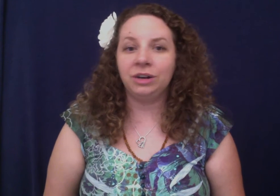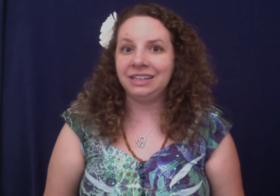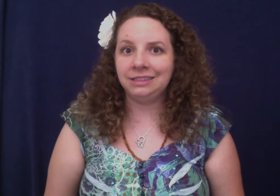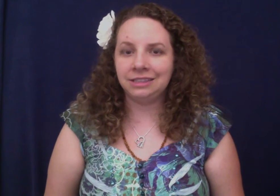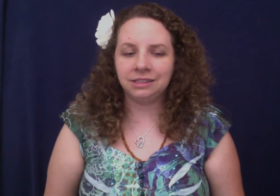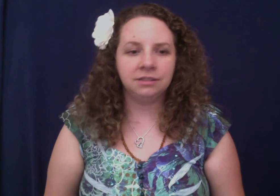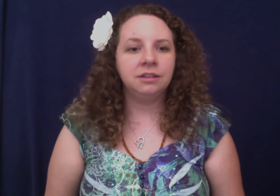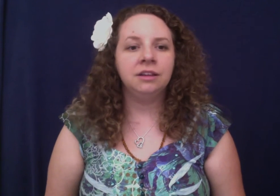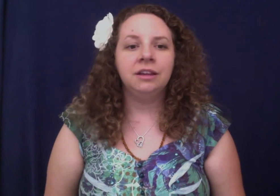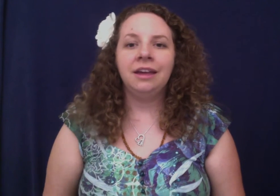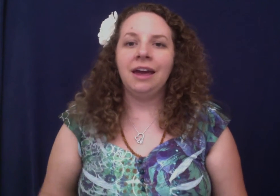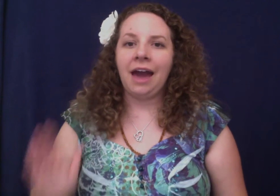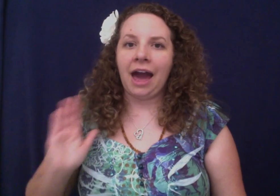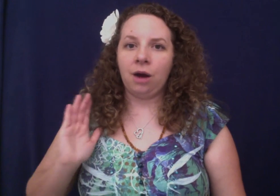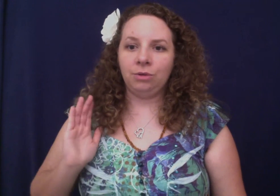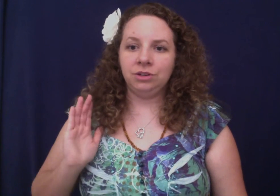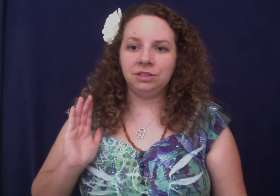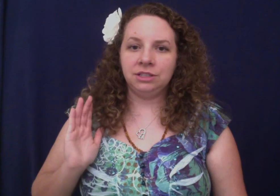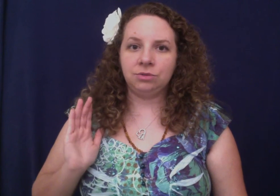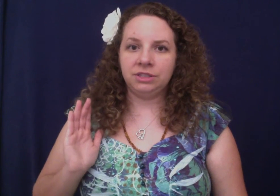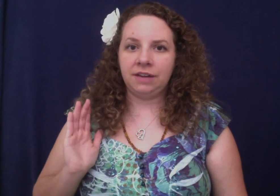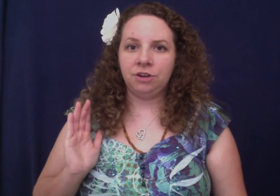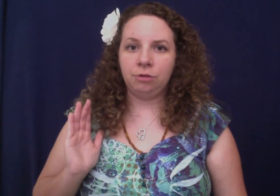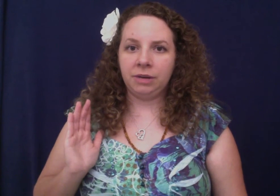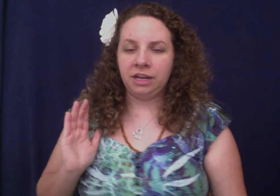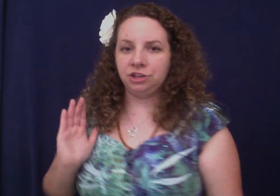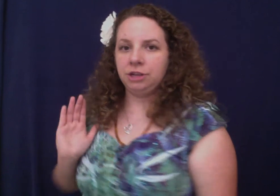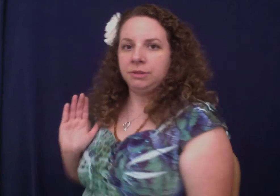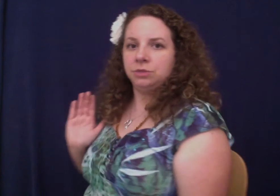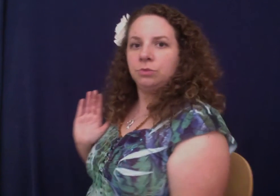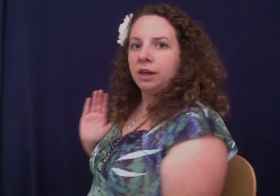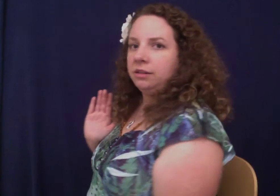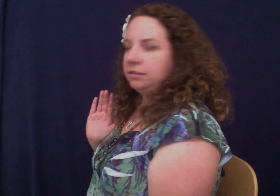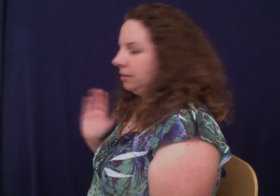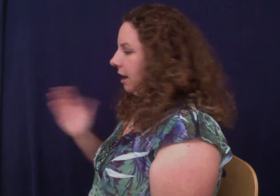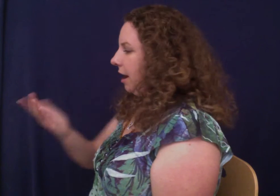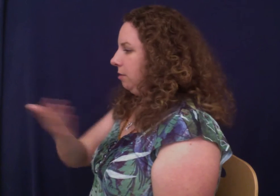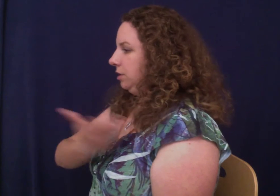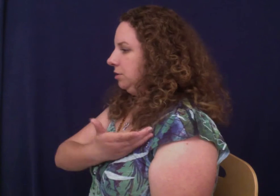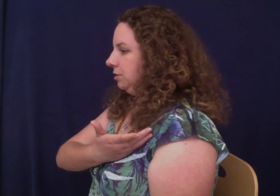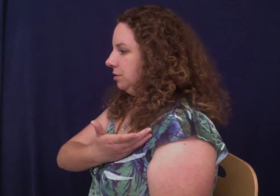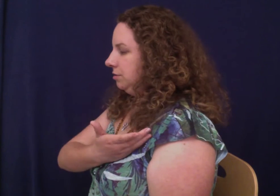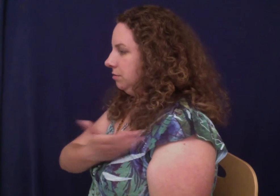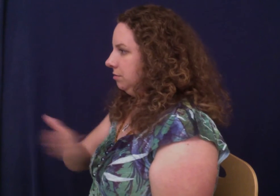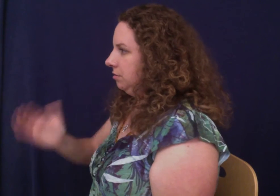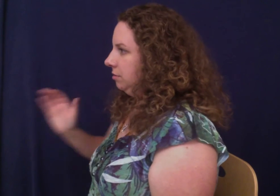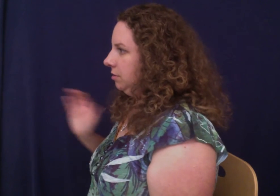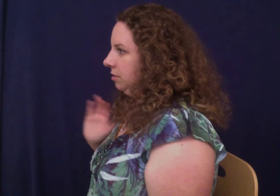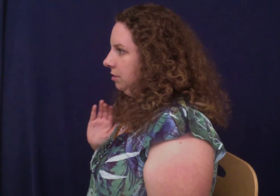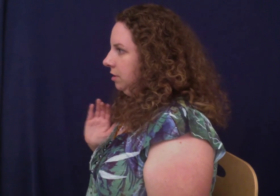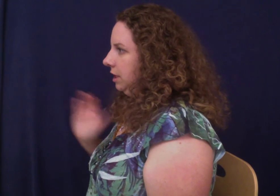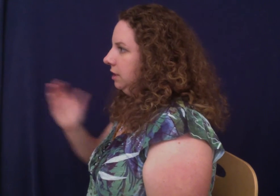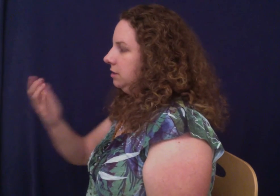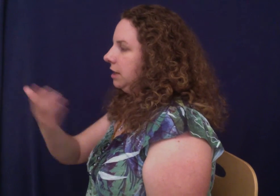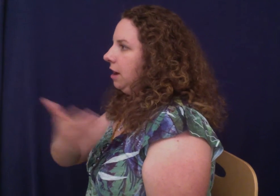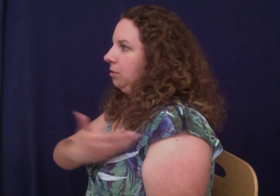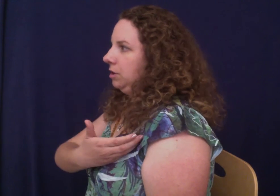its. Ours is going to have an open handshape as well, ours, it's ours